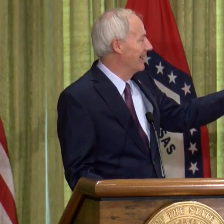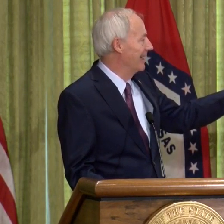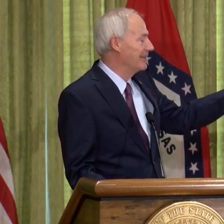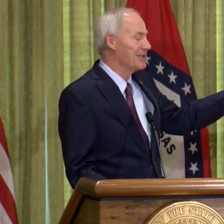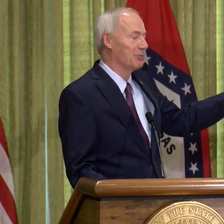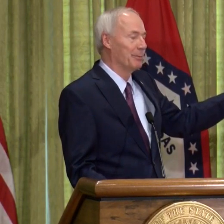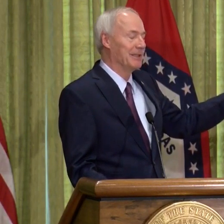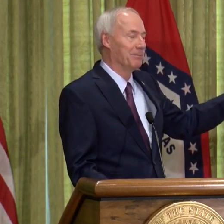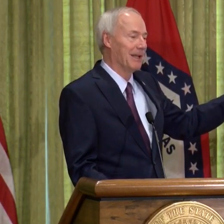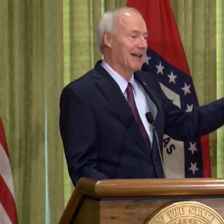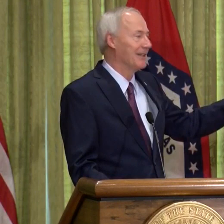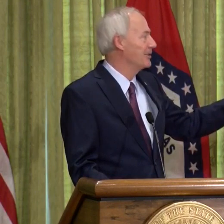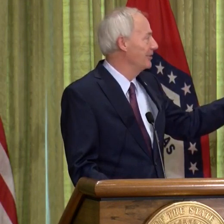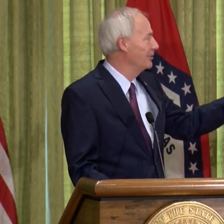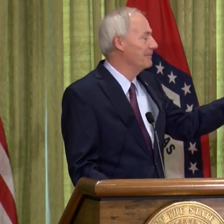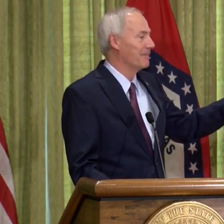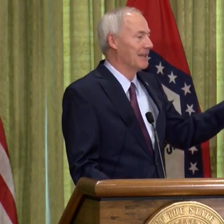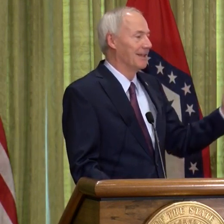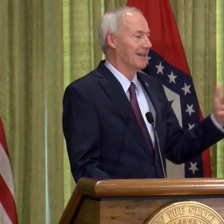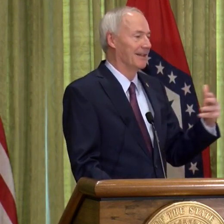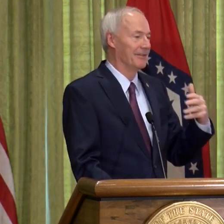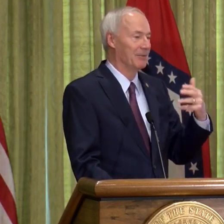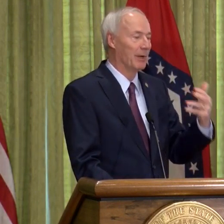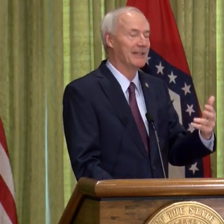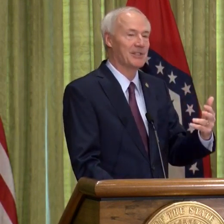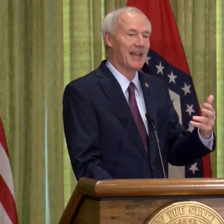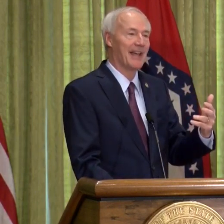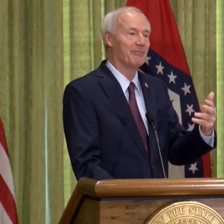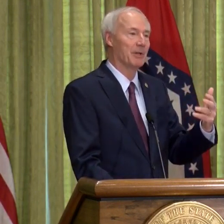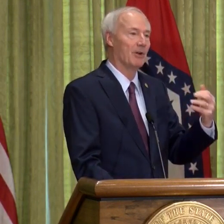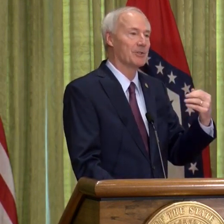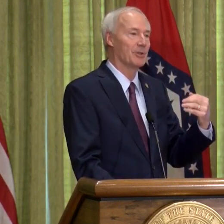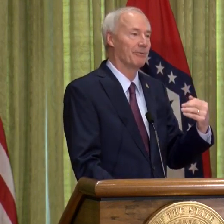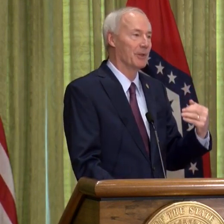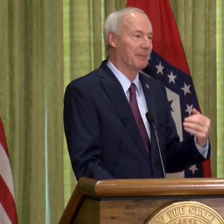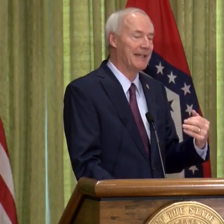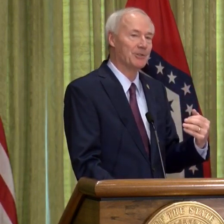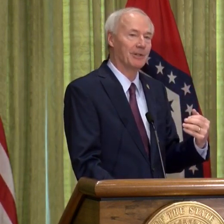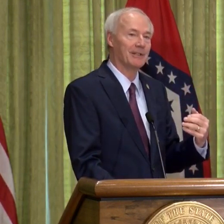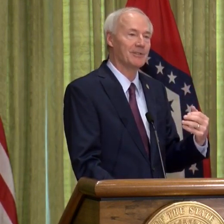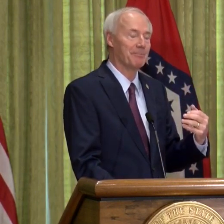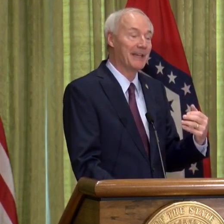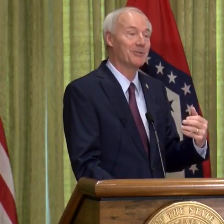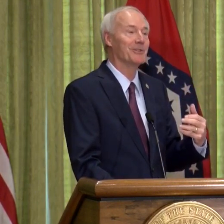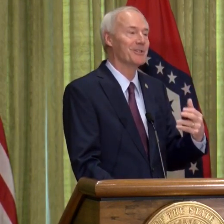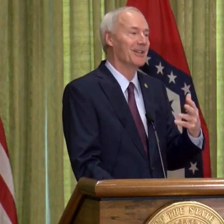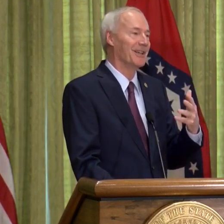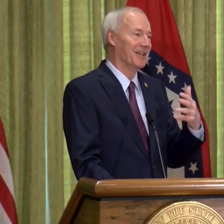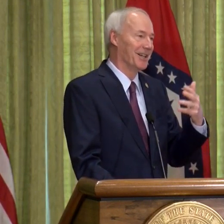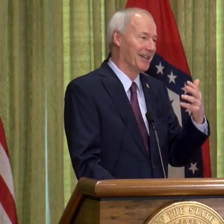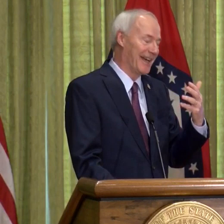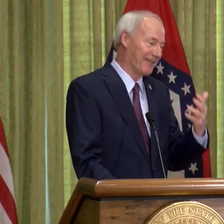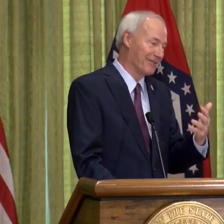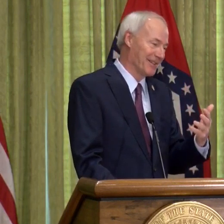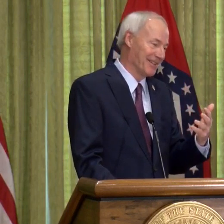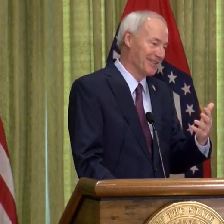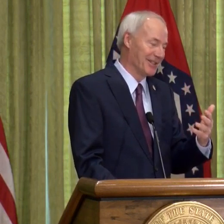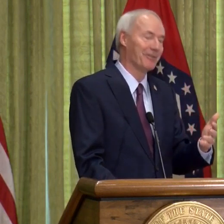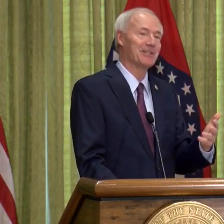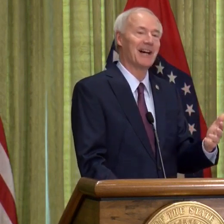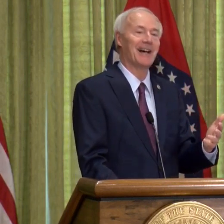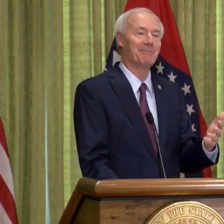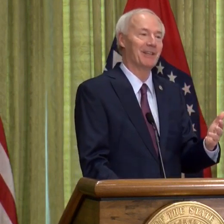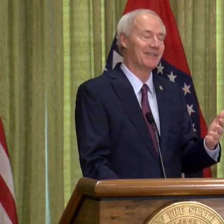And this will be applied to the wait staff, but also for the patrons until